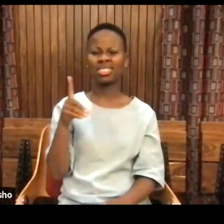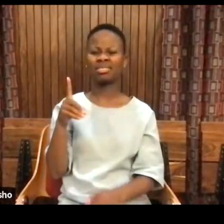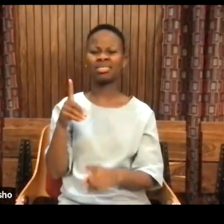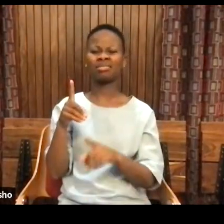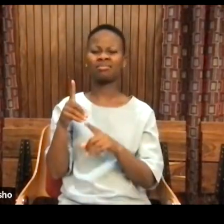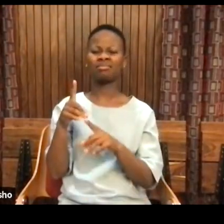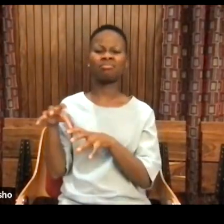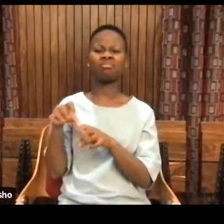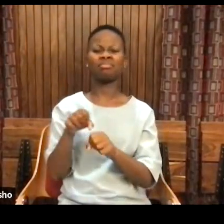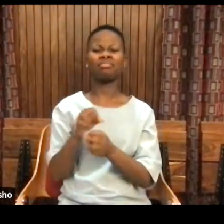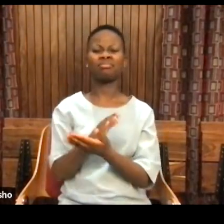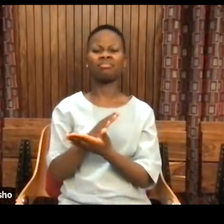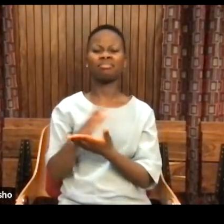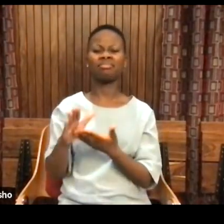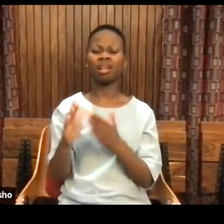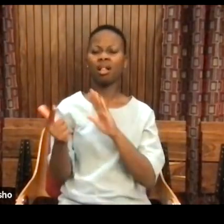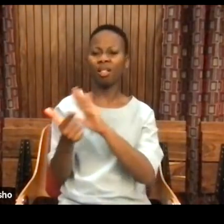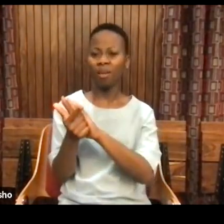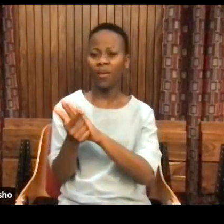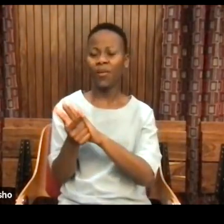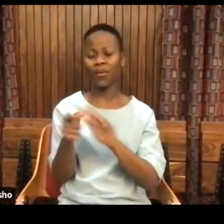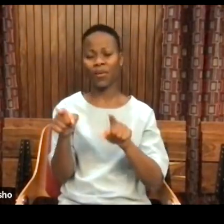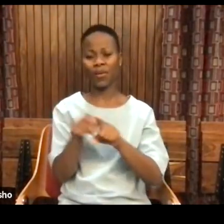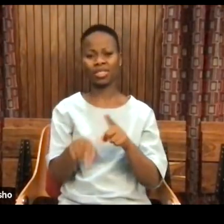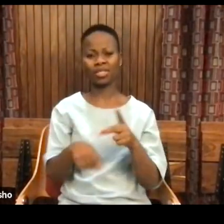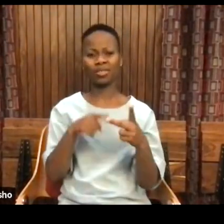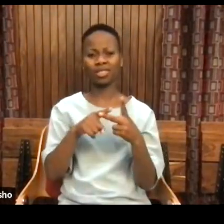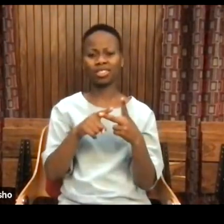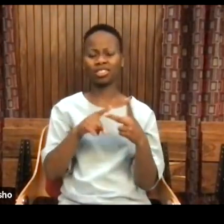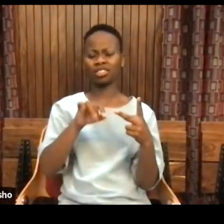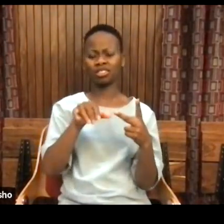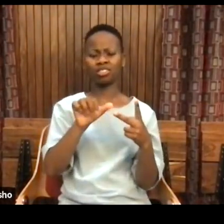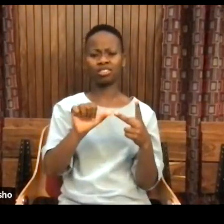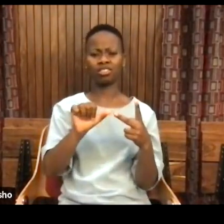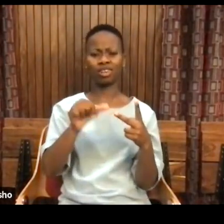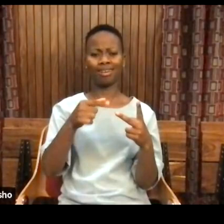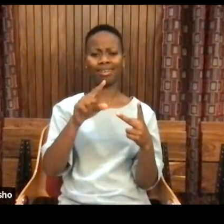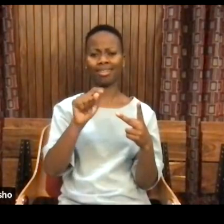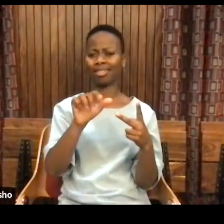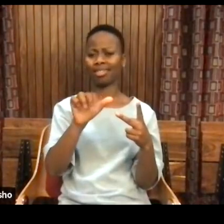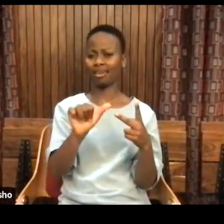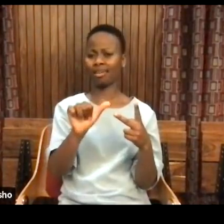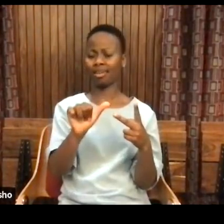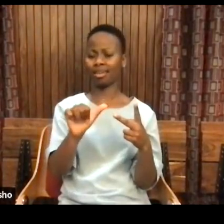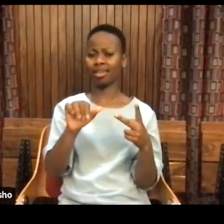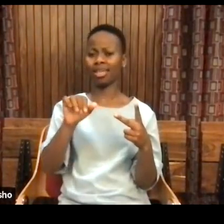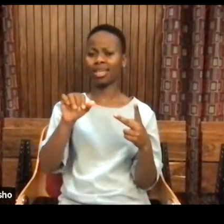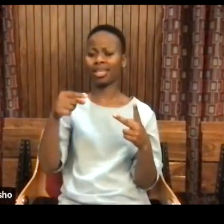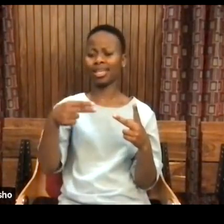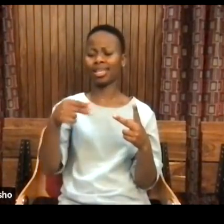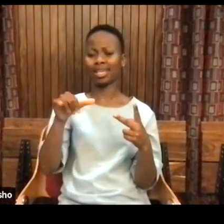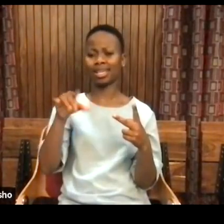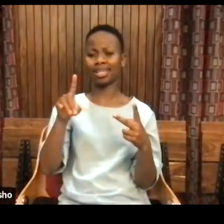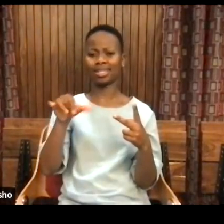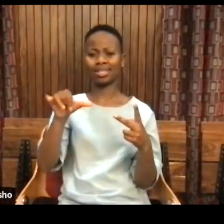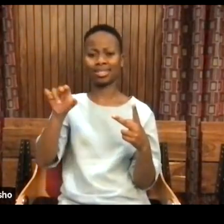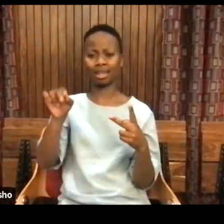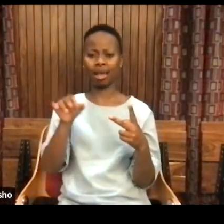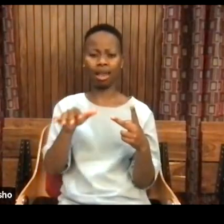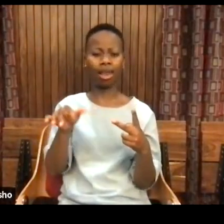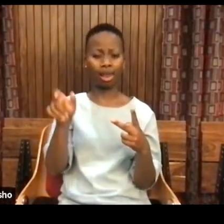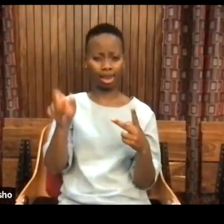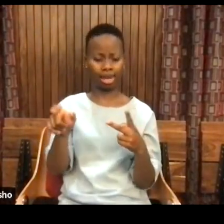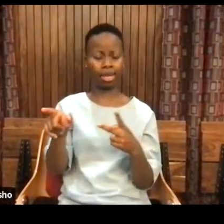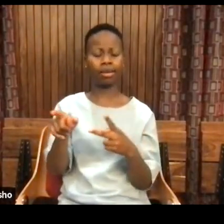and she affirmed the precarity of Jacques de Rédal. And although she started in North Africa,